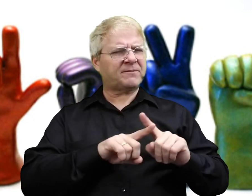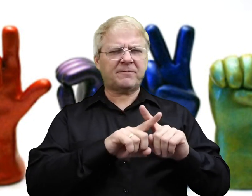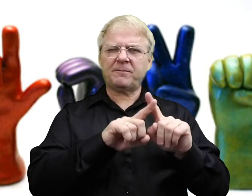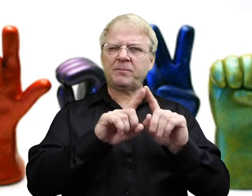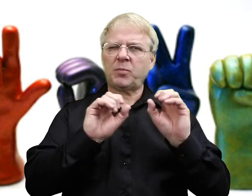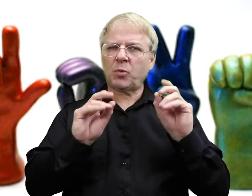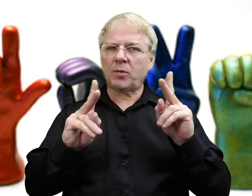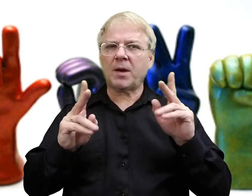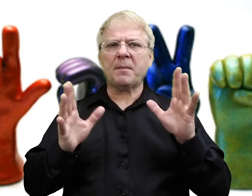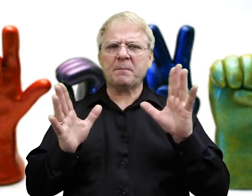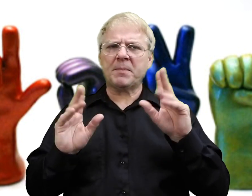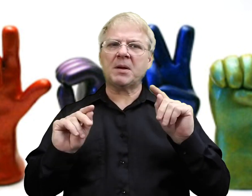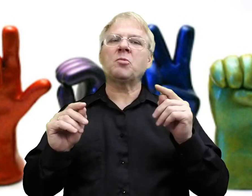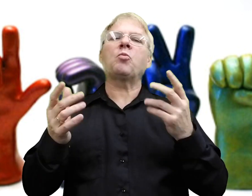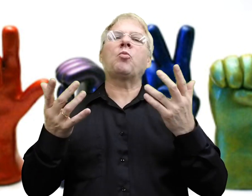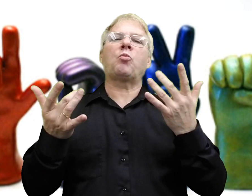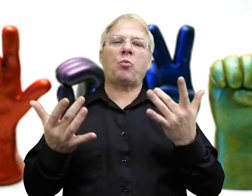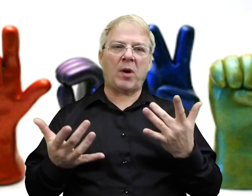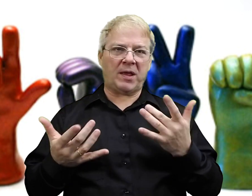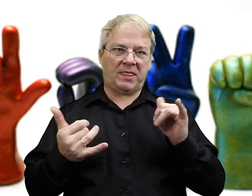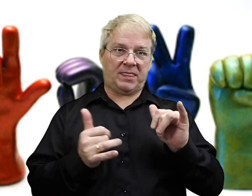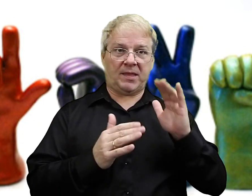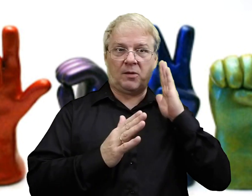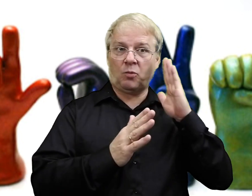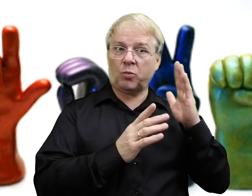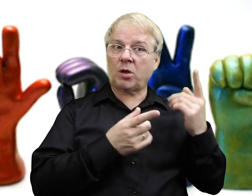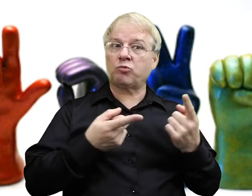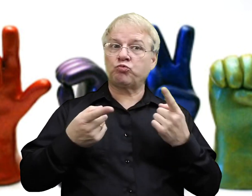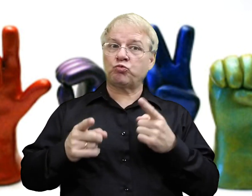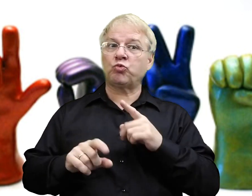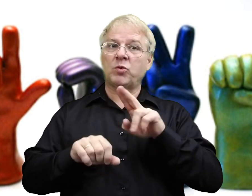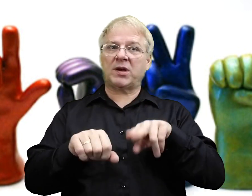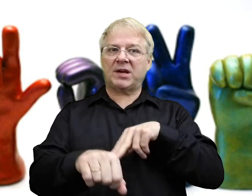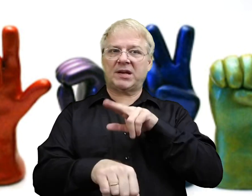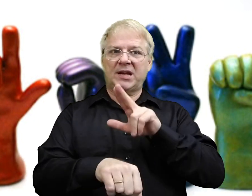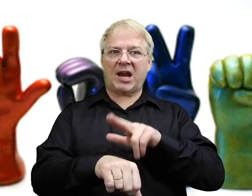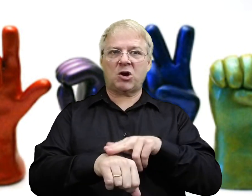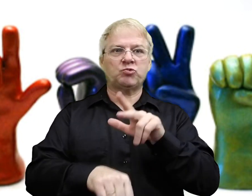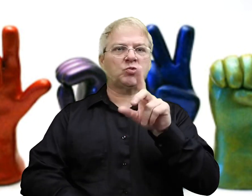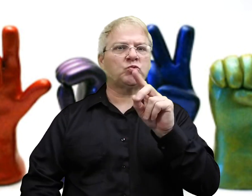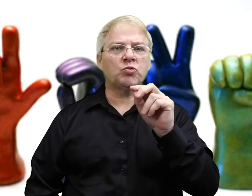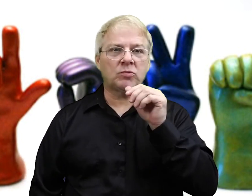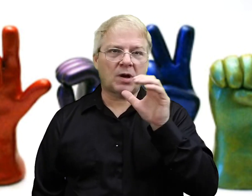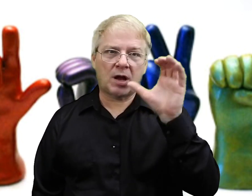So, there's a variety of reasons, okay? But be patient and wait. And that will occur naturally.